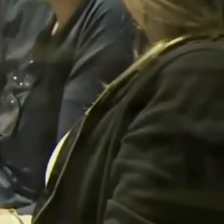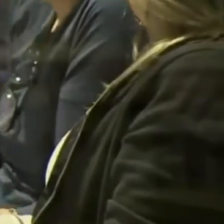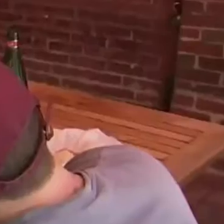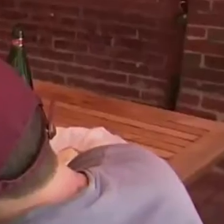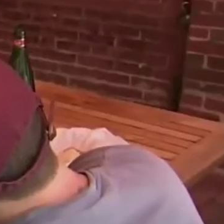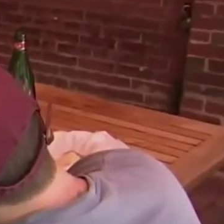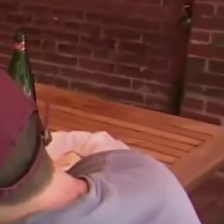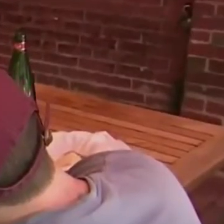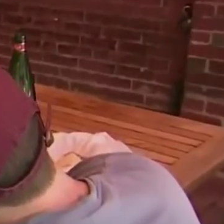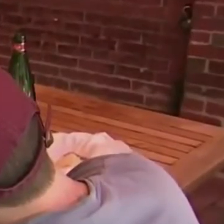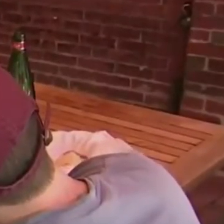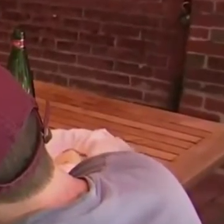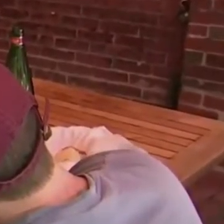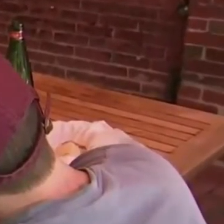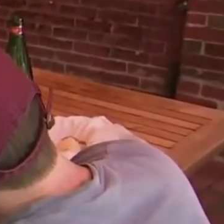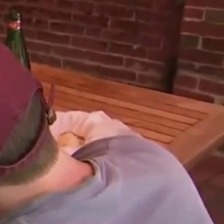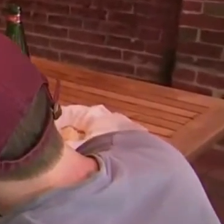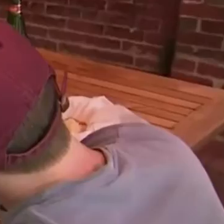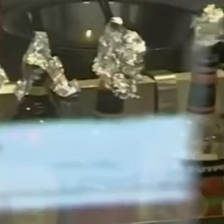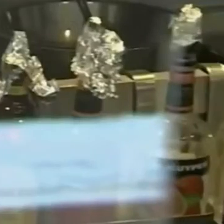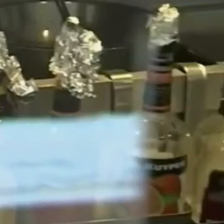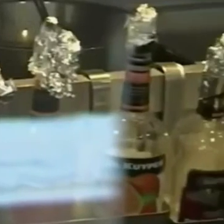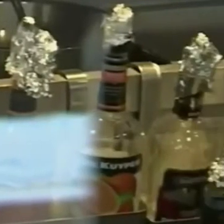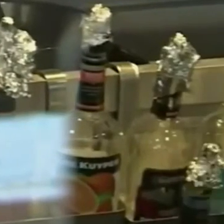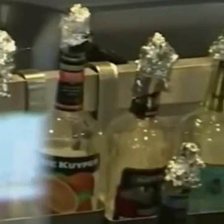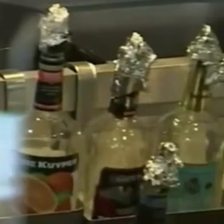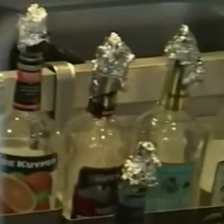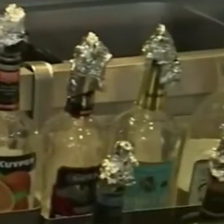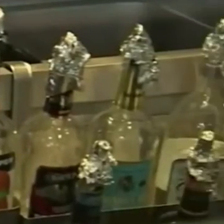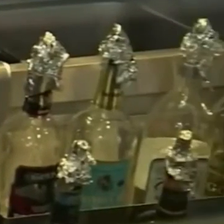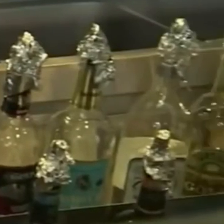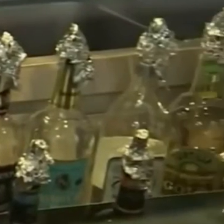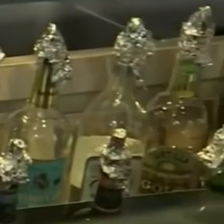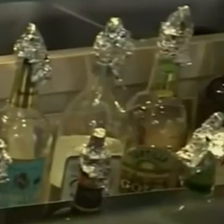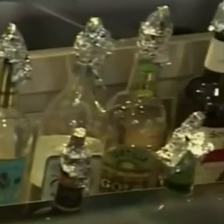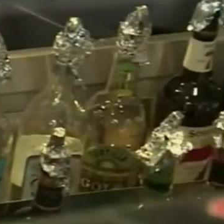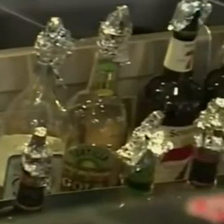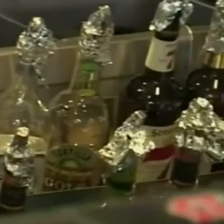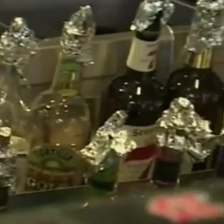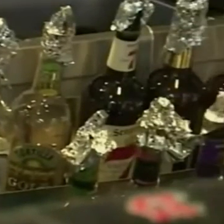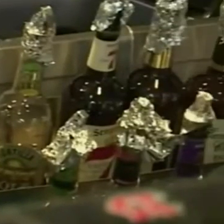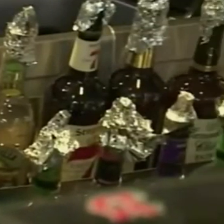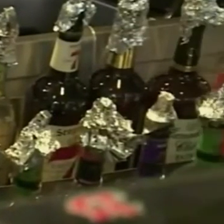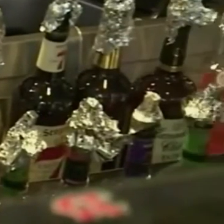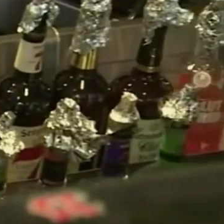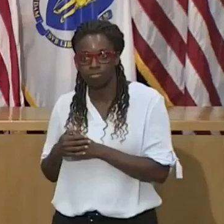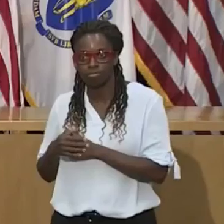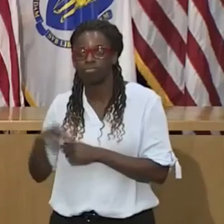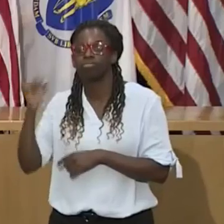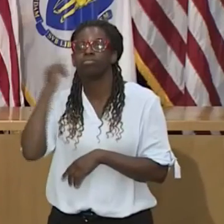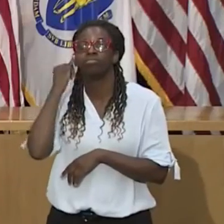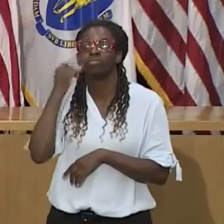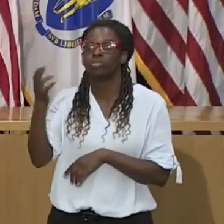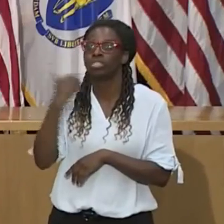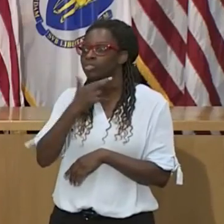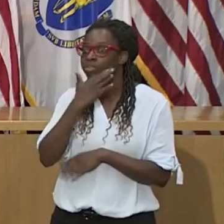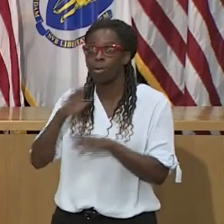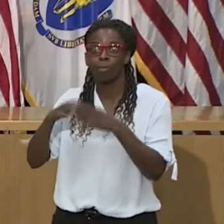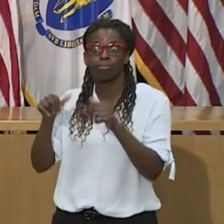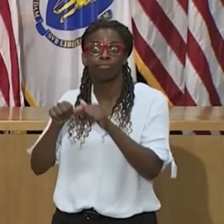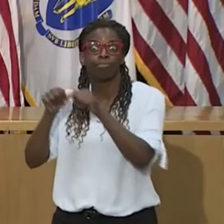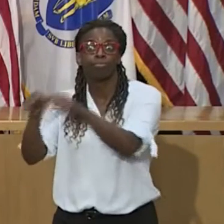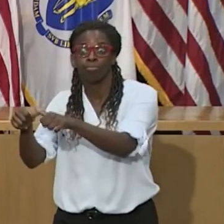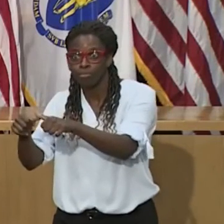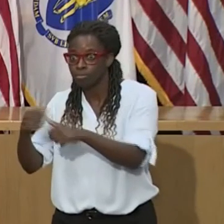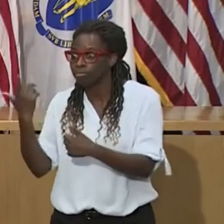restaurants and alcohol sales of any kind must also wrap up at that time. The goal here is to give people time to get home and to